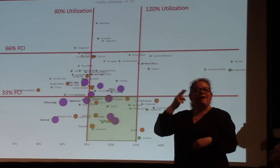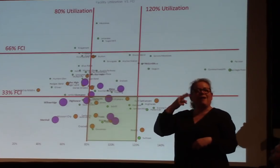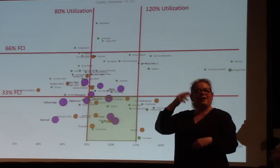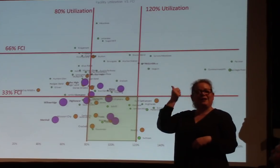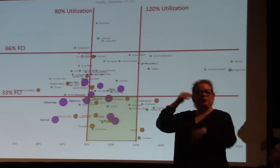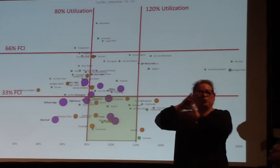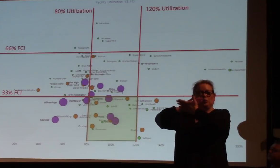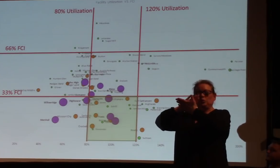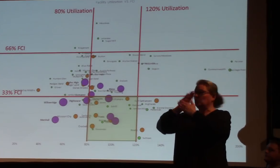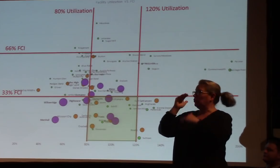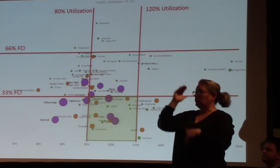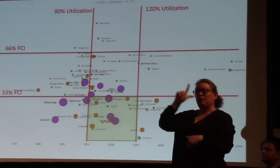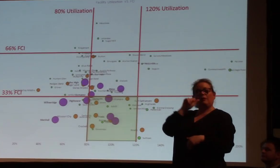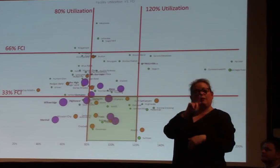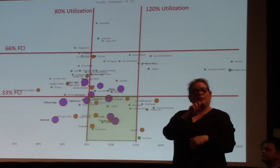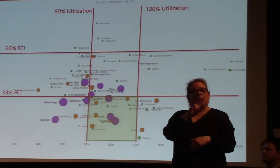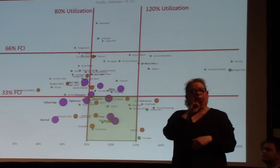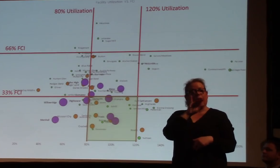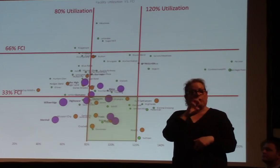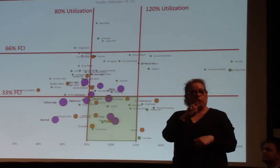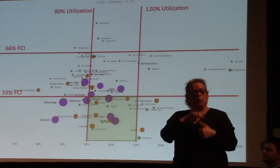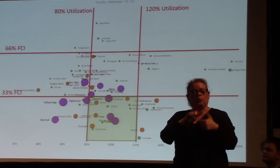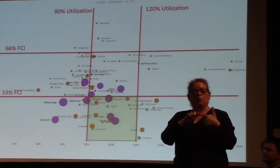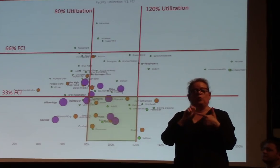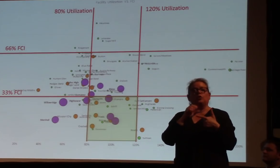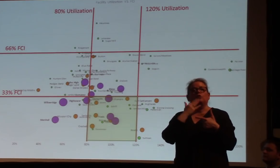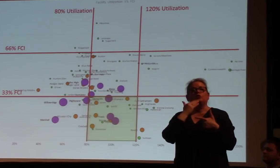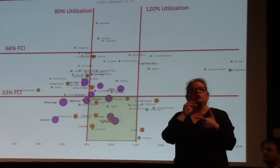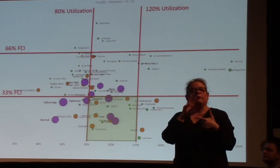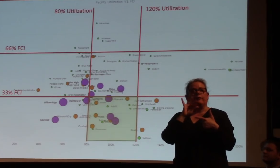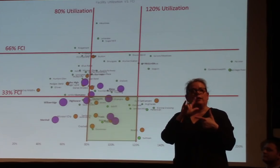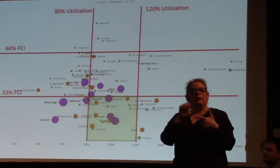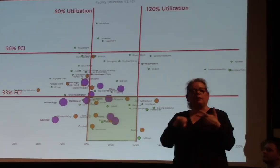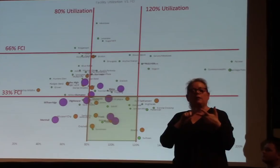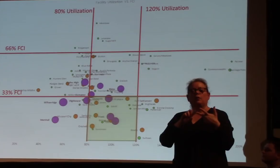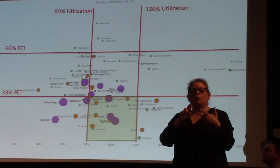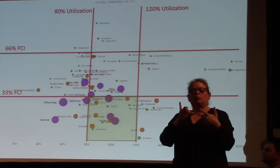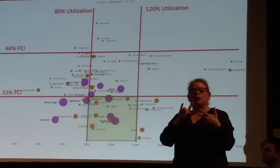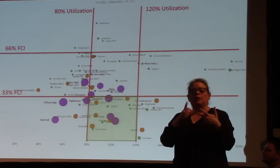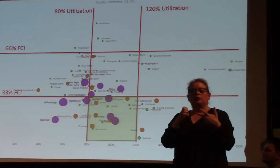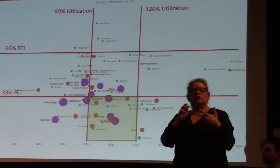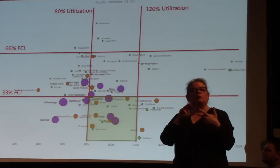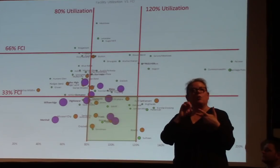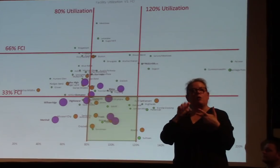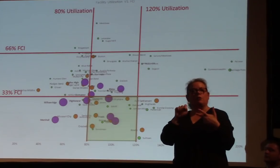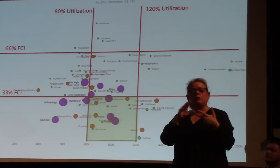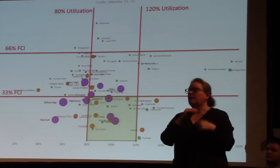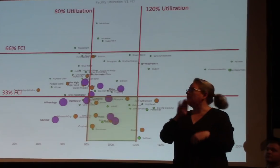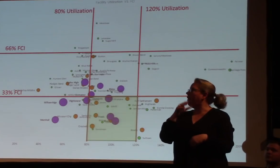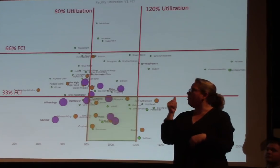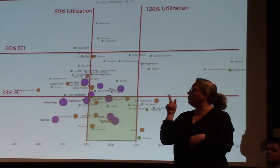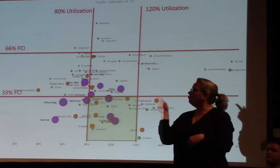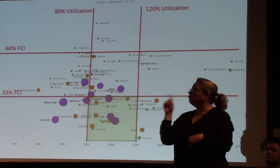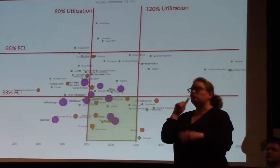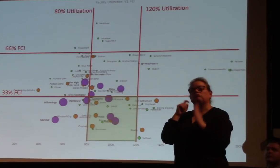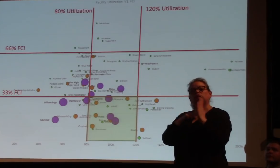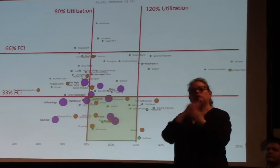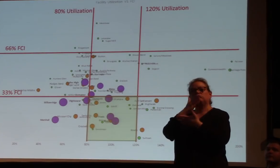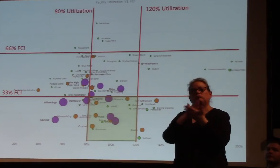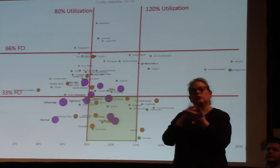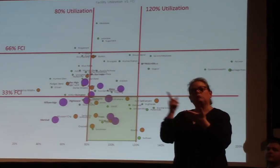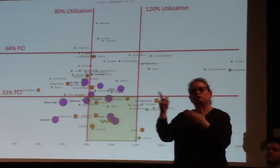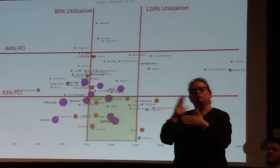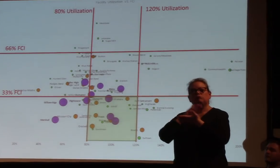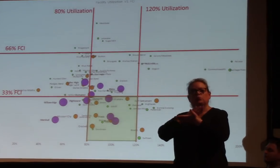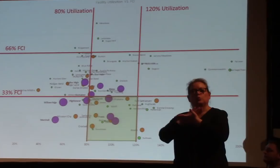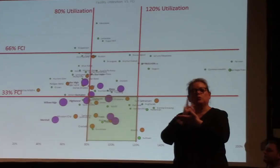Meadows, Lakeview, Sugar Mill, Ridgemont. And then over on this side, we've got some facilities that are kind of in that moderate condition,